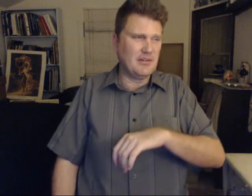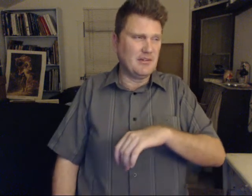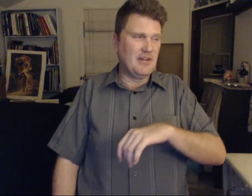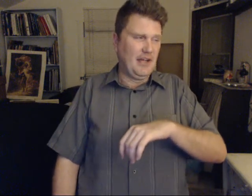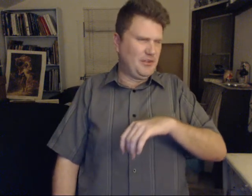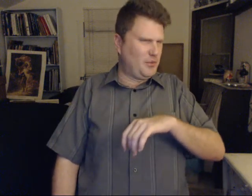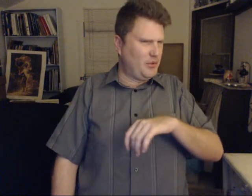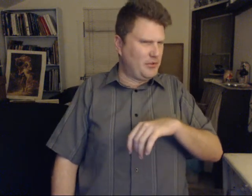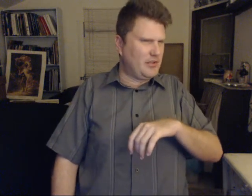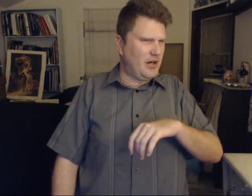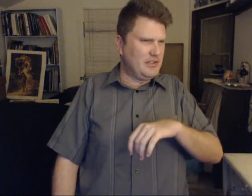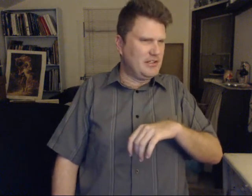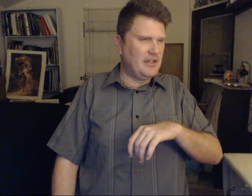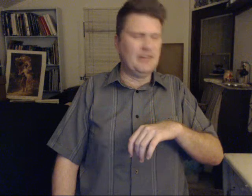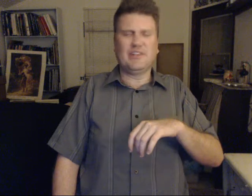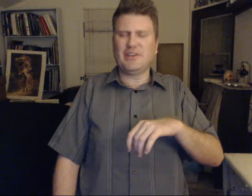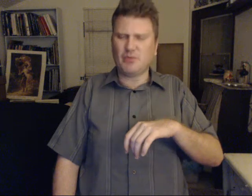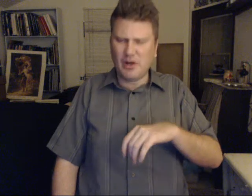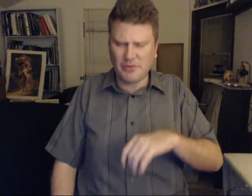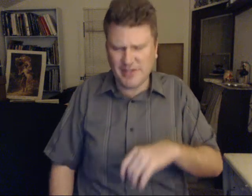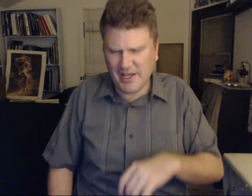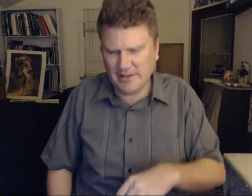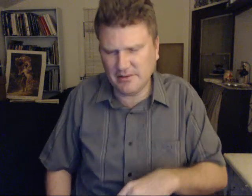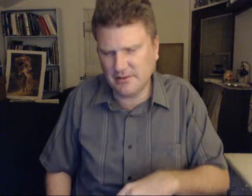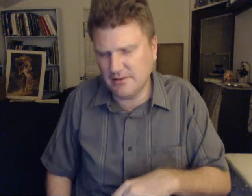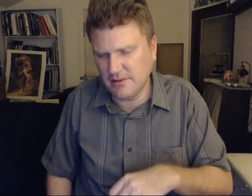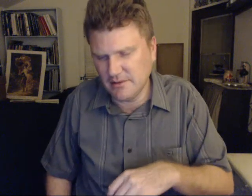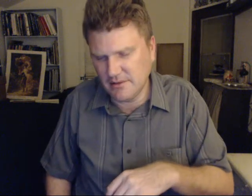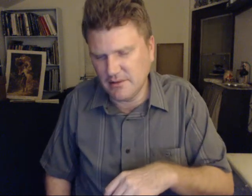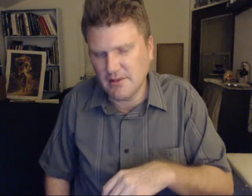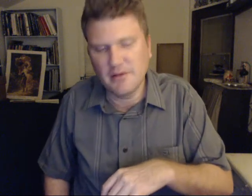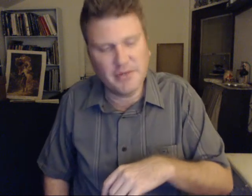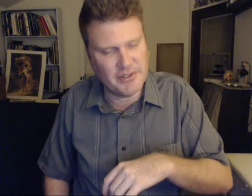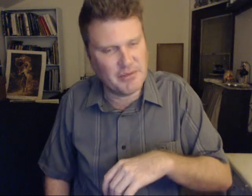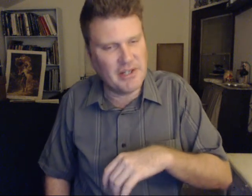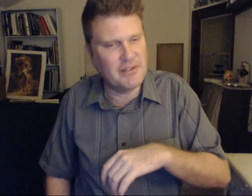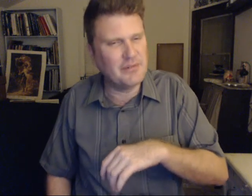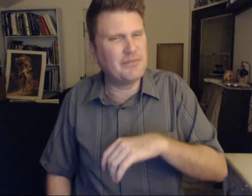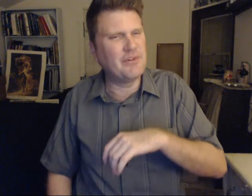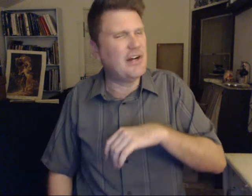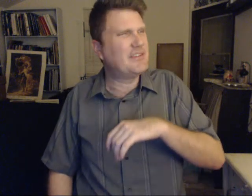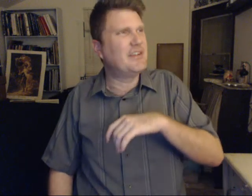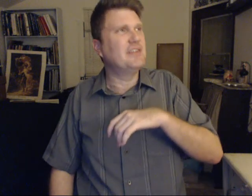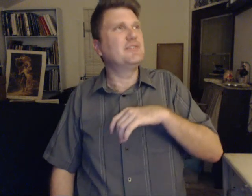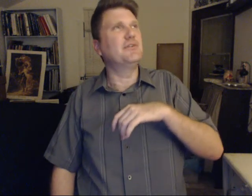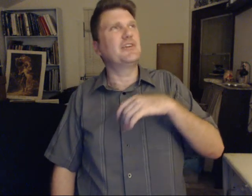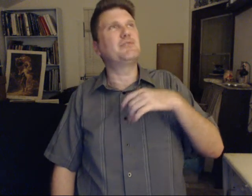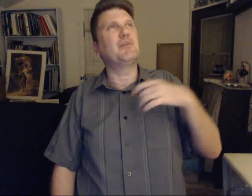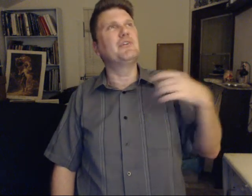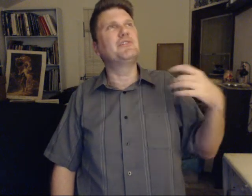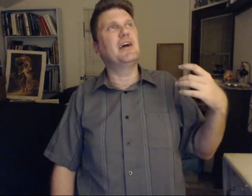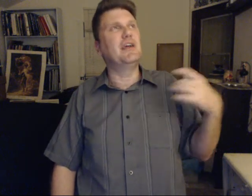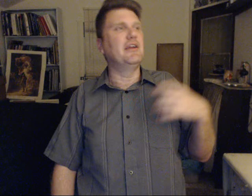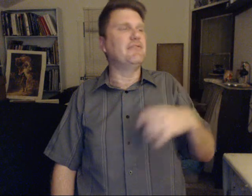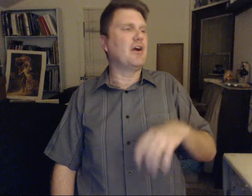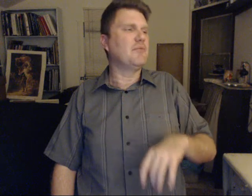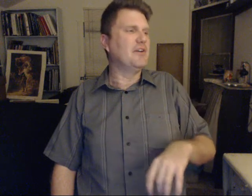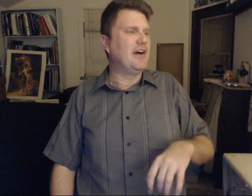as your world would call it. And there's nothing wrong with that. Because many do feel like they need to experience that in an environment like